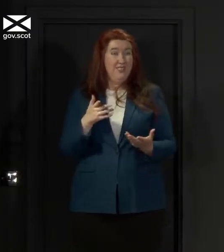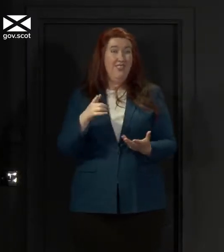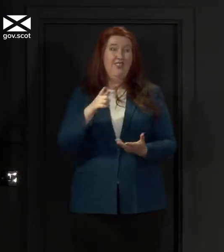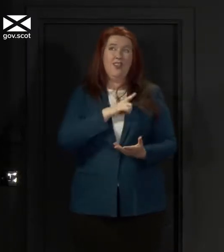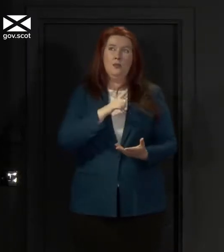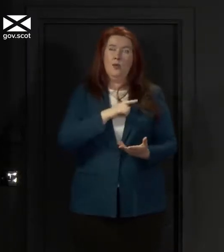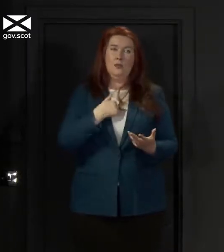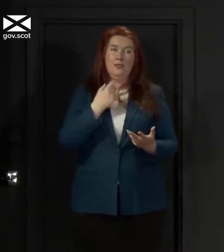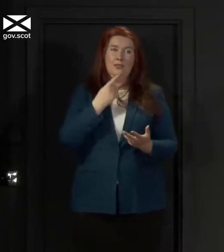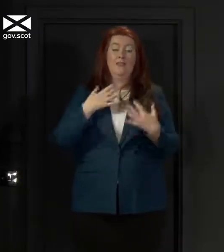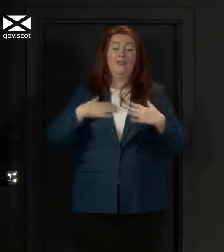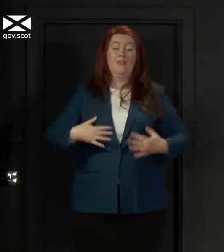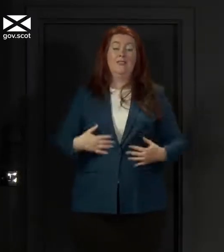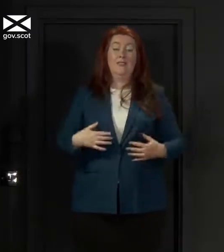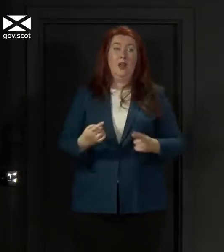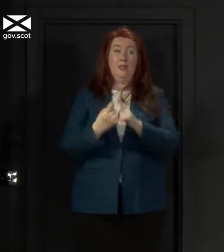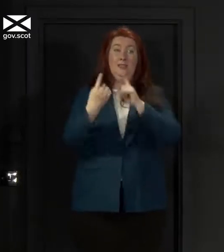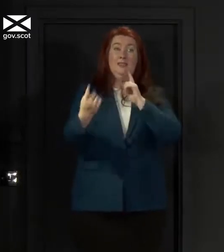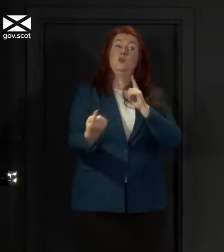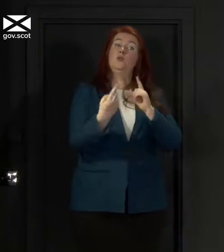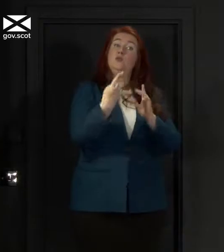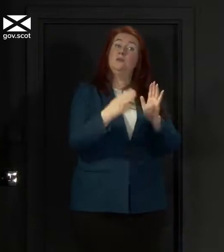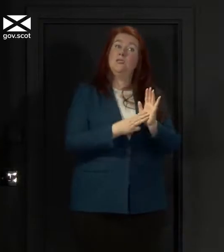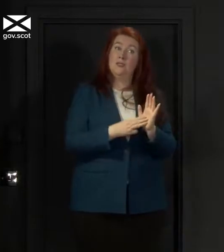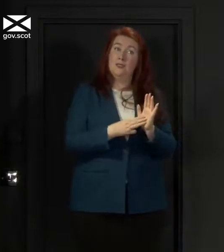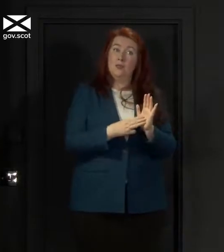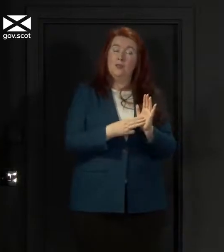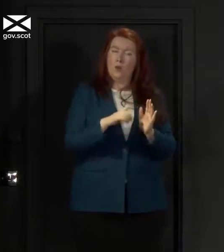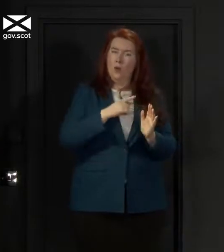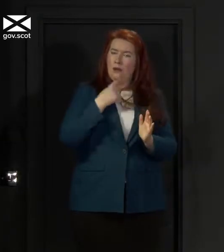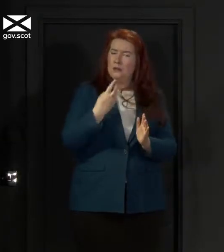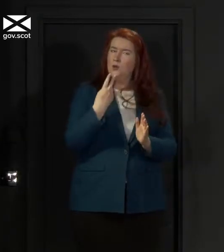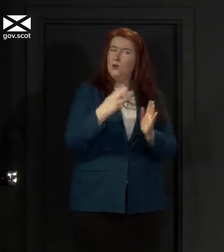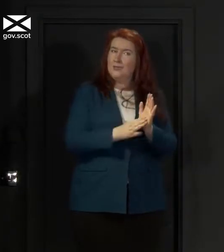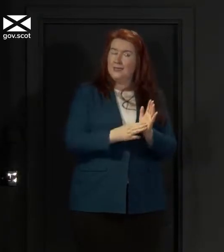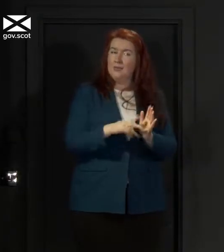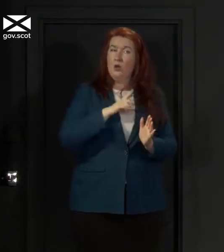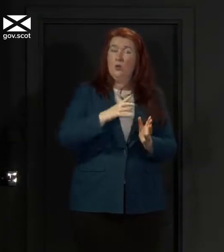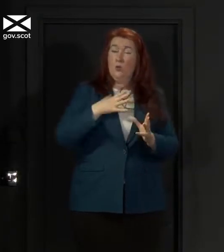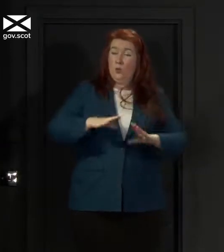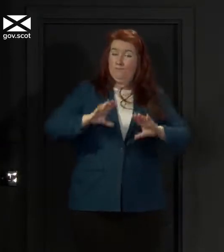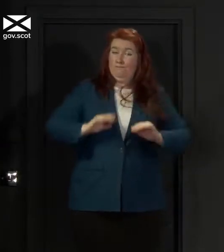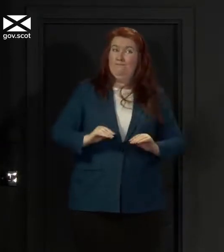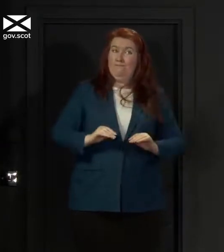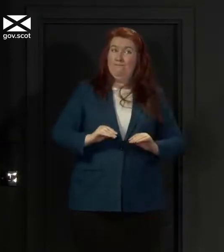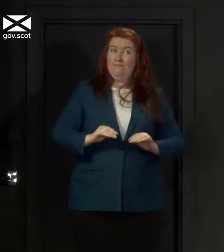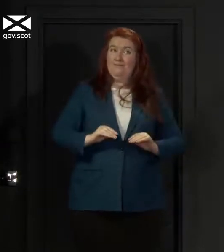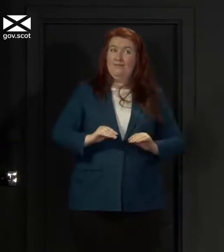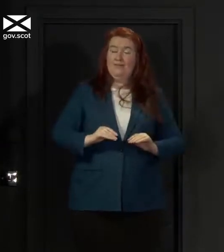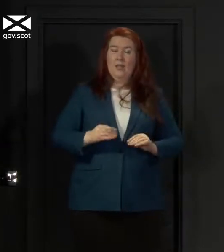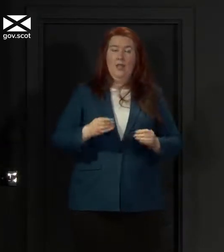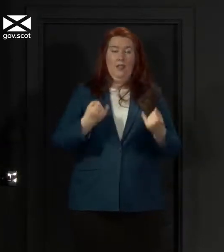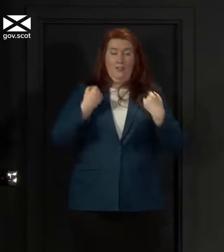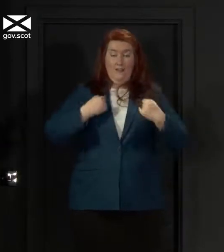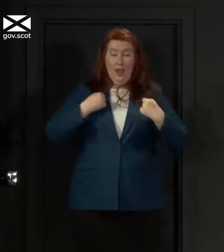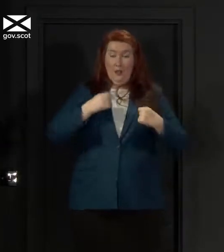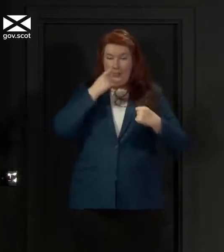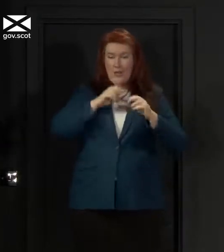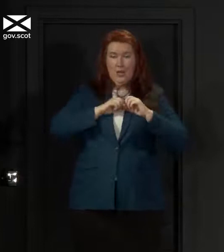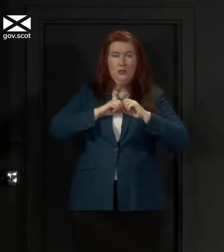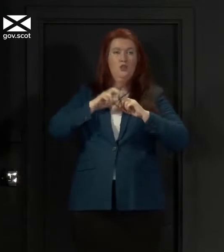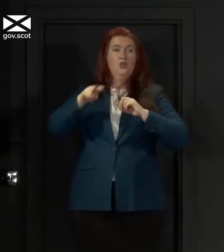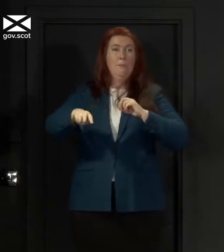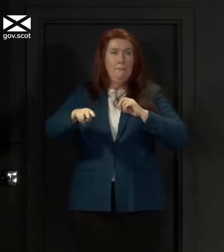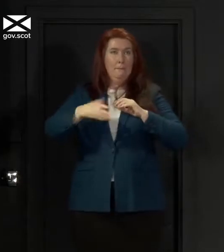of the physical distancing of two metres is to stop the virus jumping from one person to another